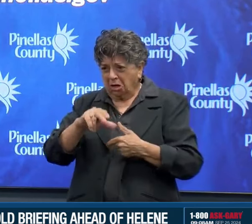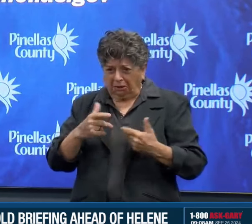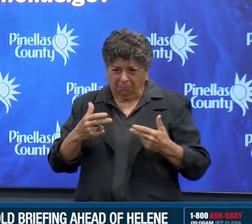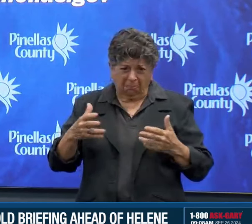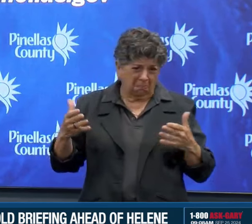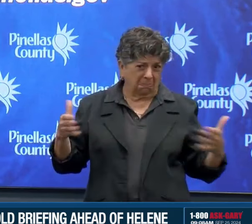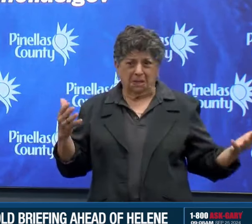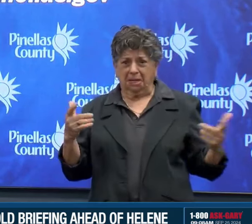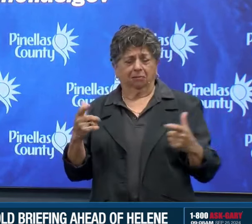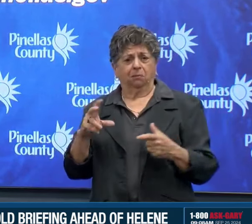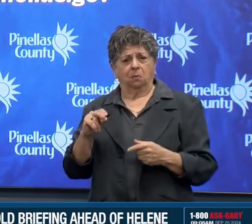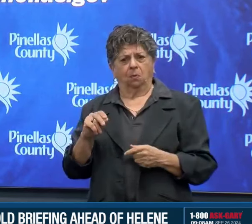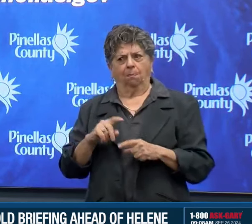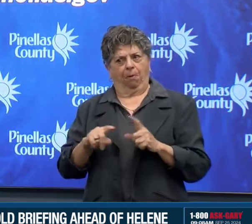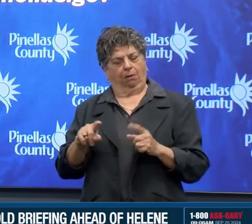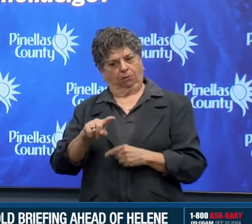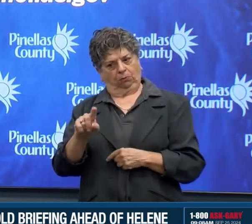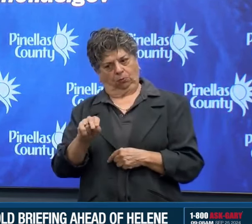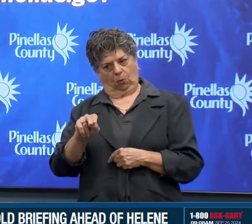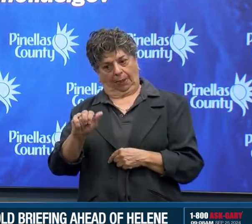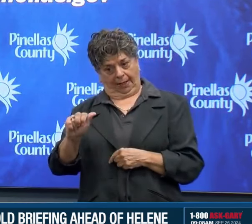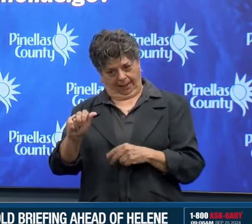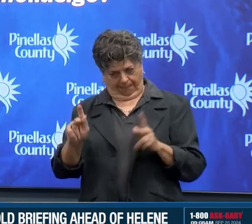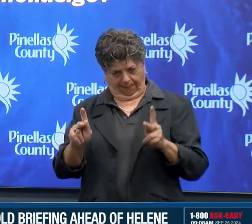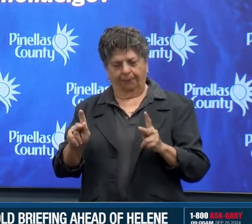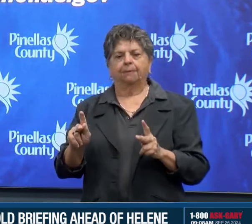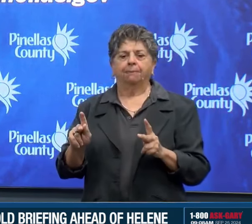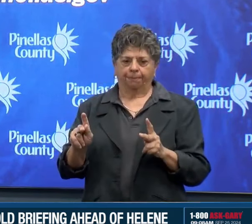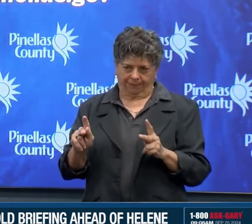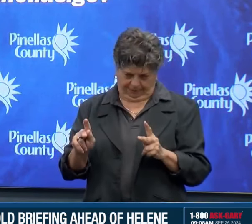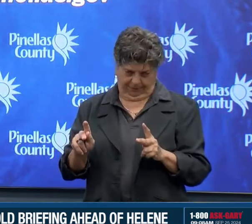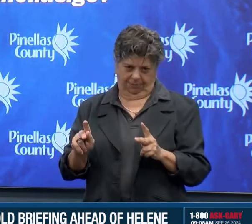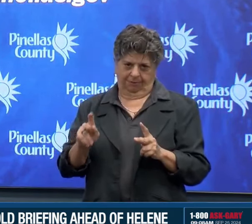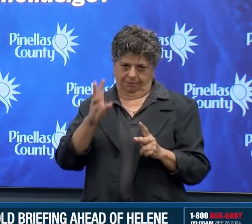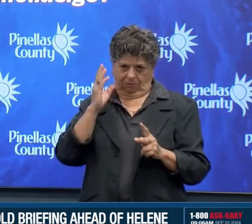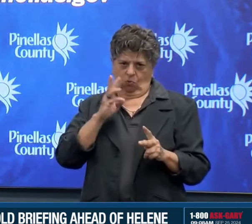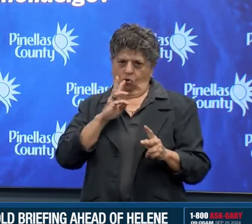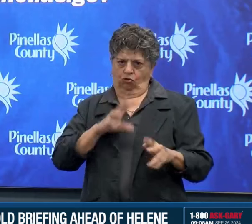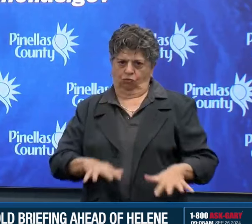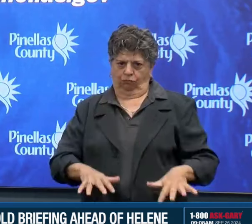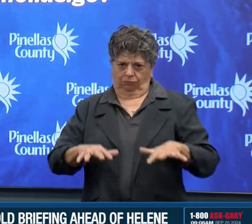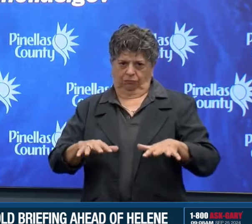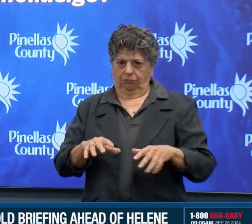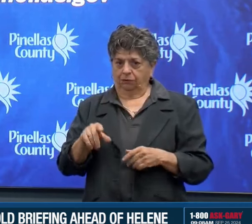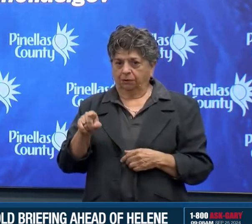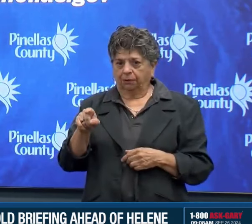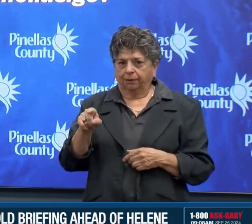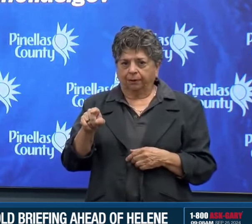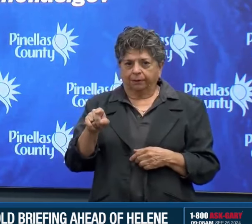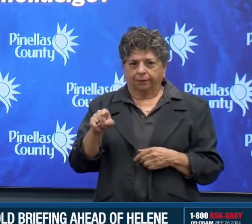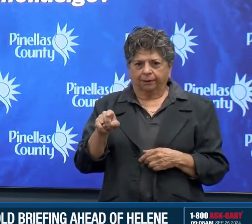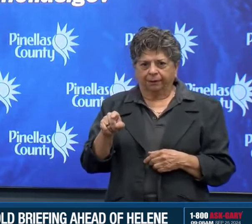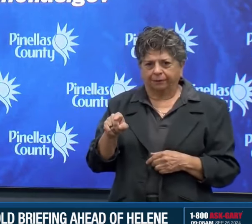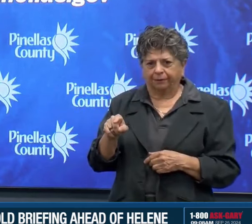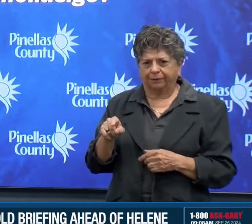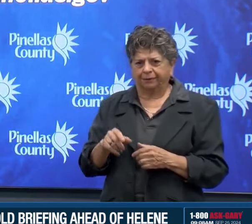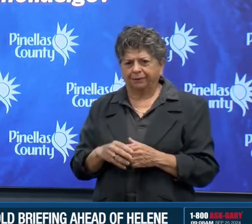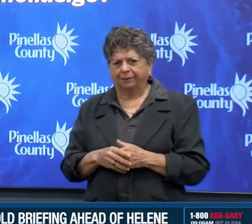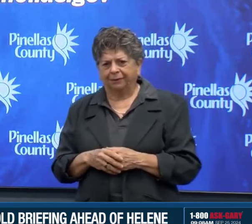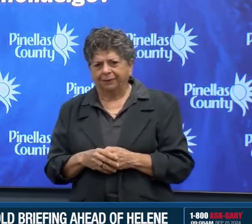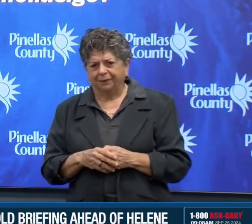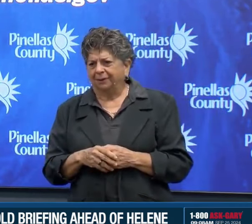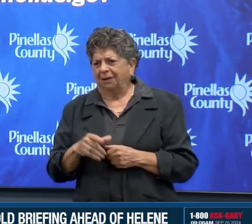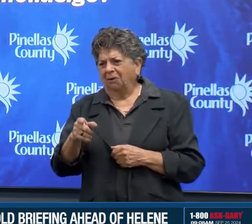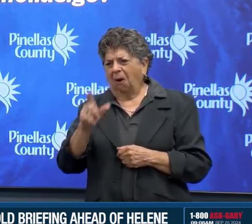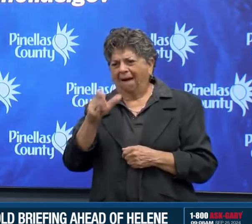areas in the county where people can go. You don't have to evacuate hundreds of miles. You can only go tens of miles. So again, look